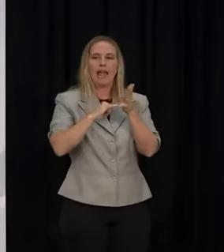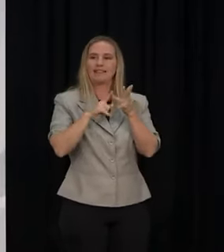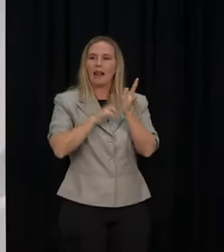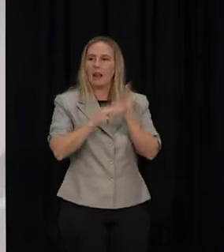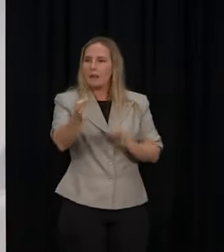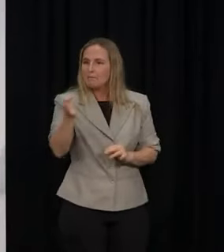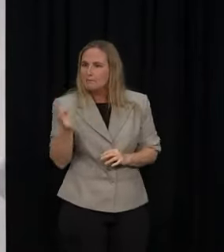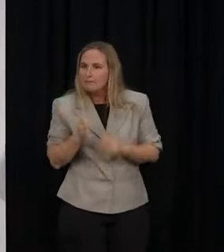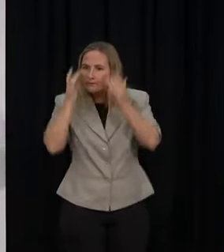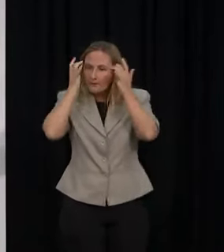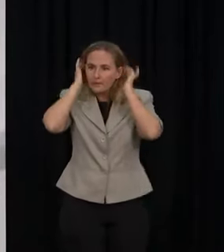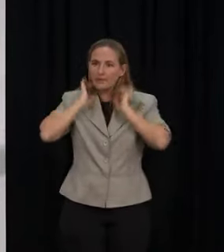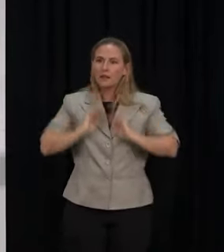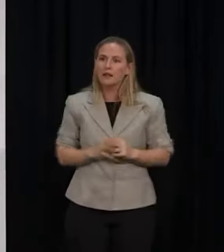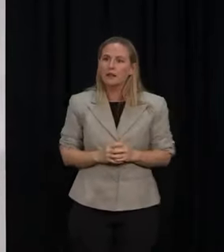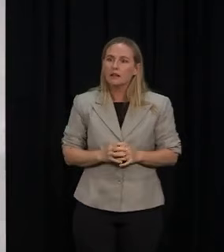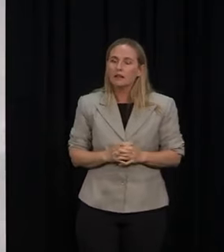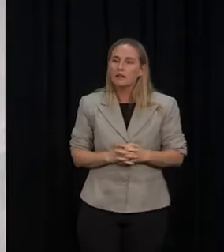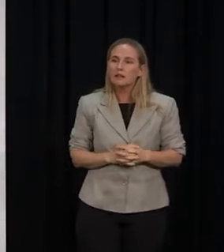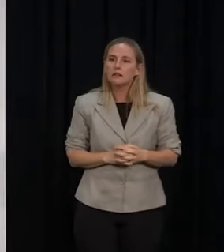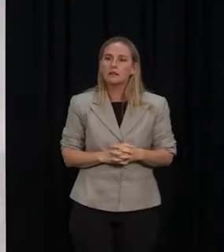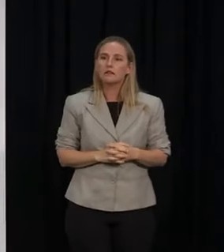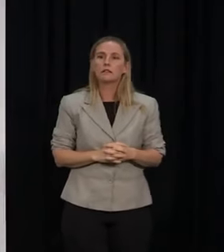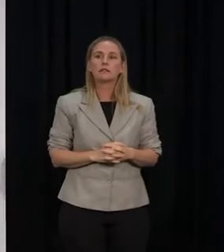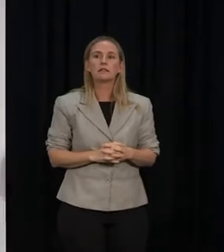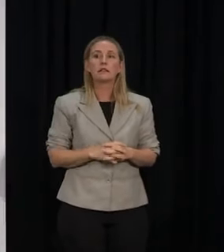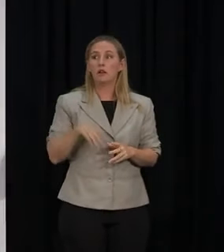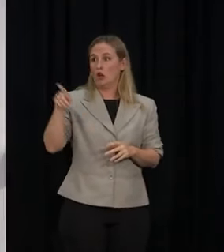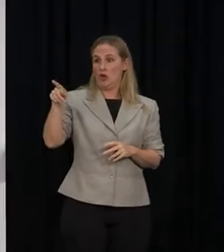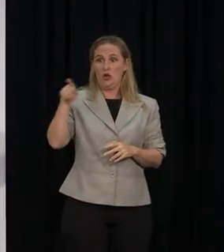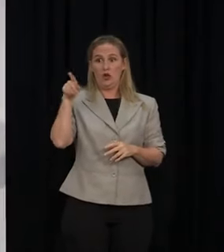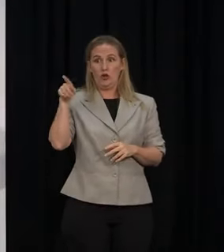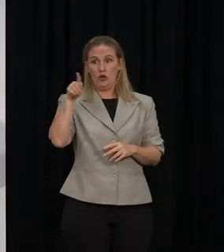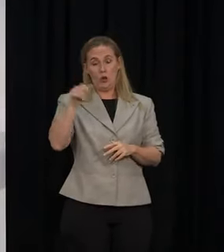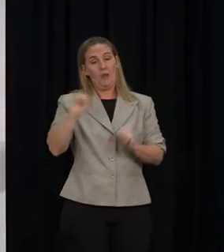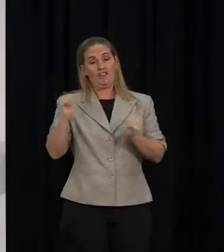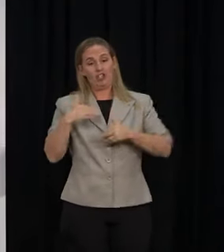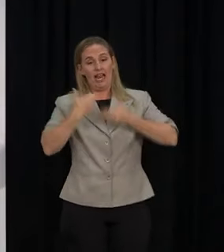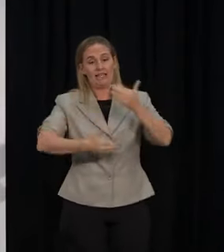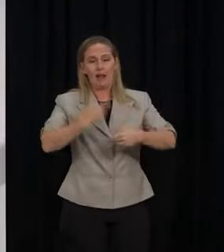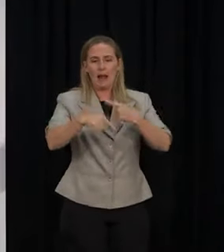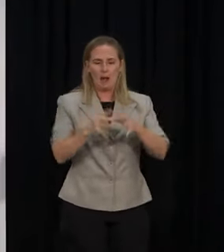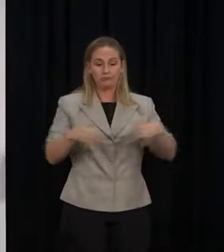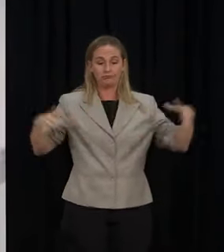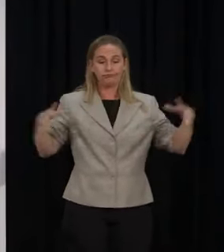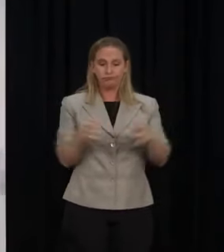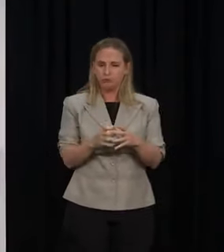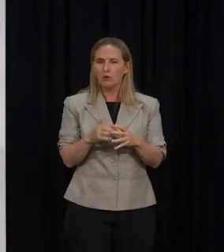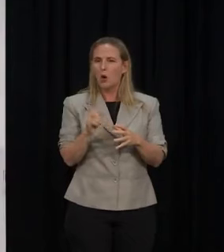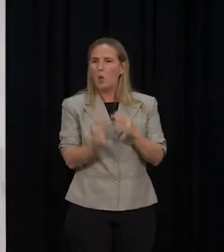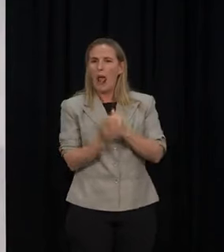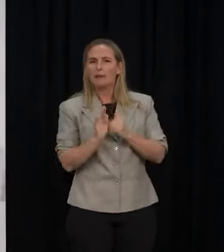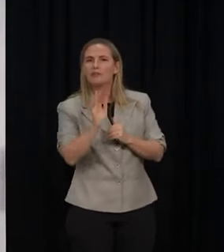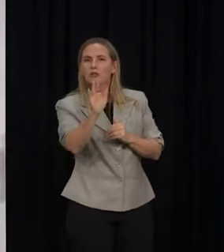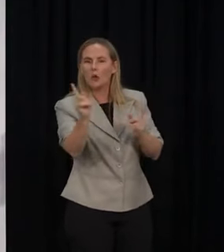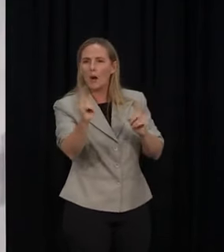you painted a little bit of a picture about what life would be like after the peak and into the future. Are you able to give us any